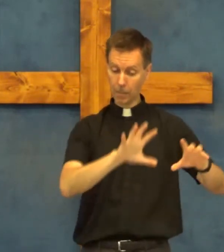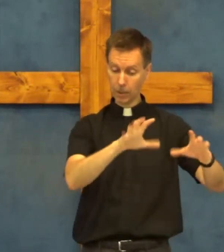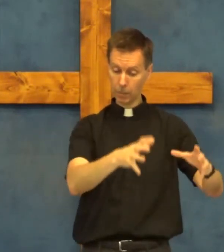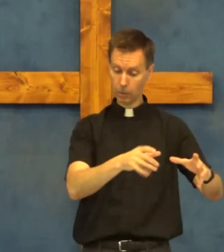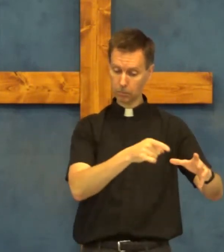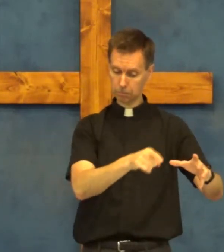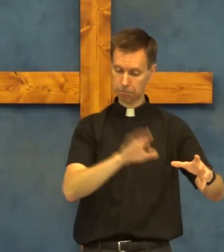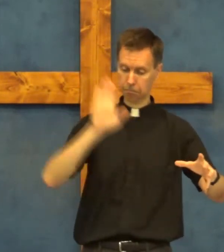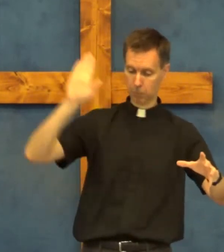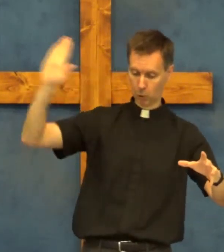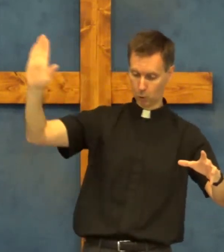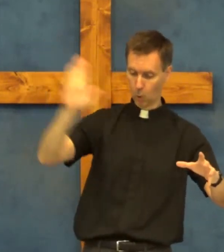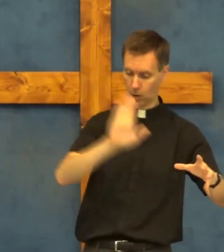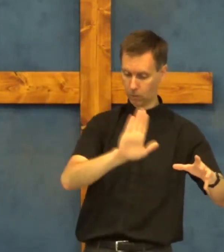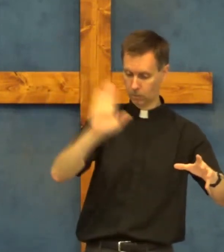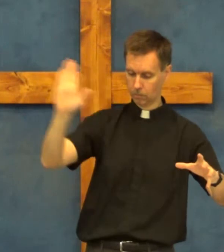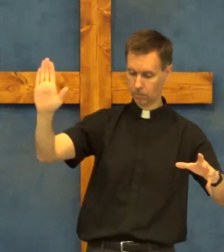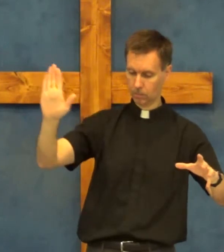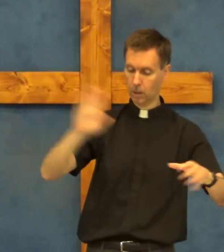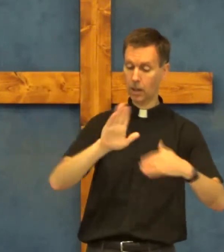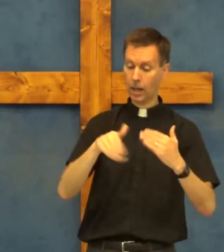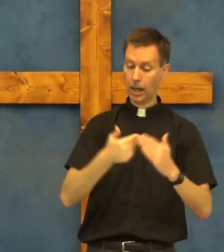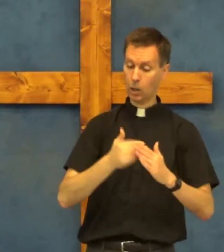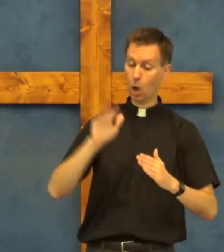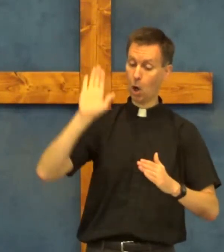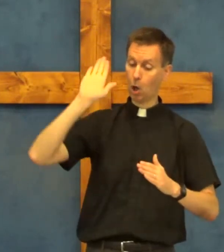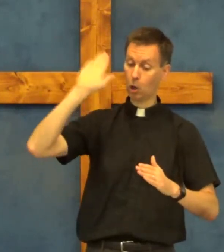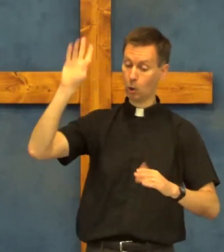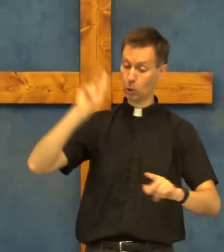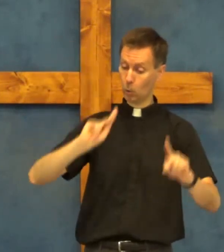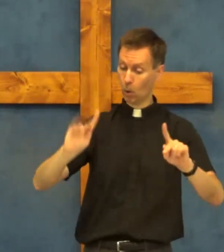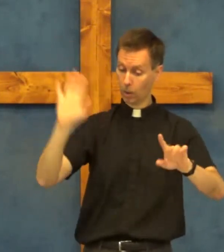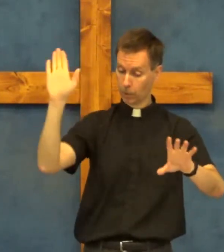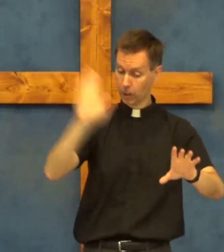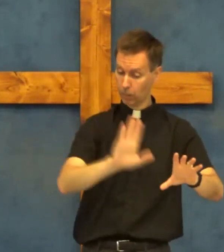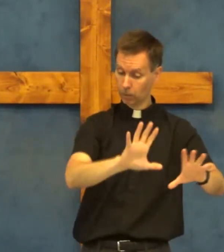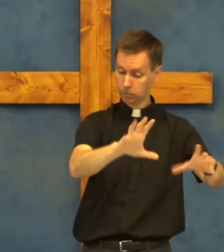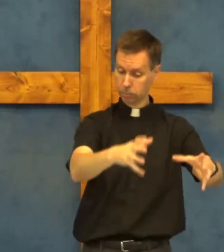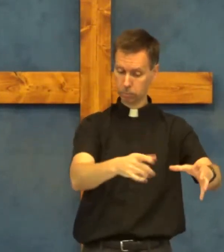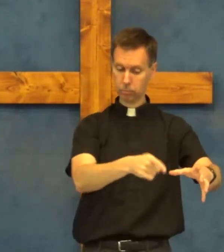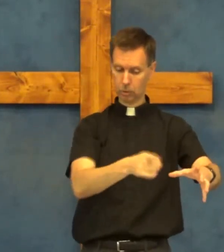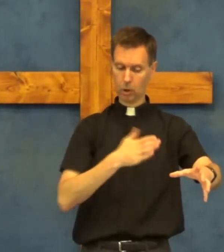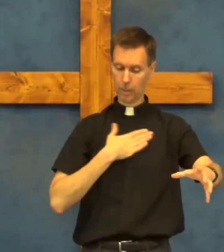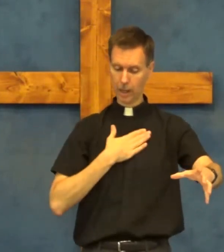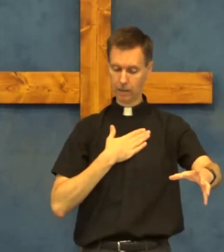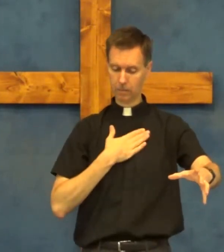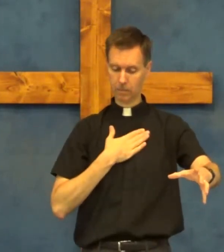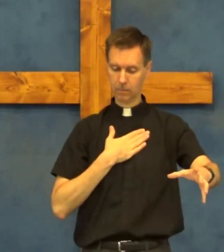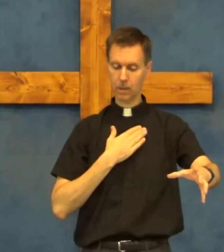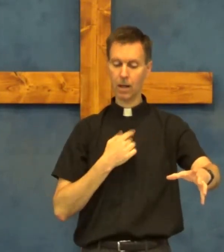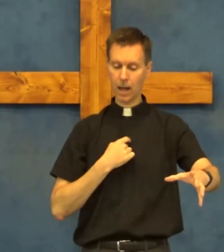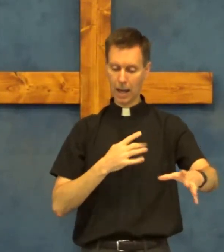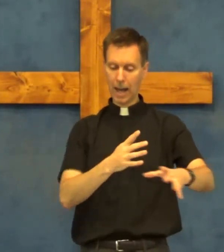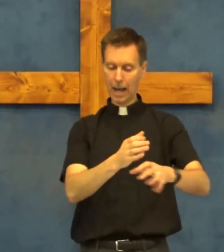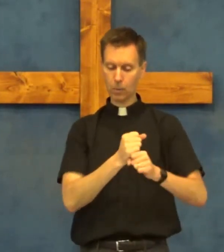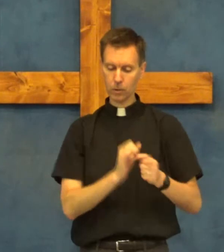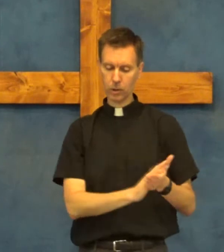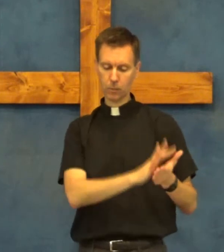people are yours and all your people are mine i receive